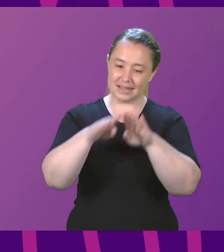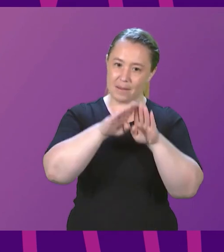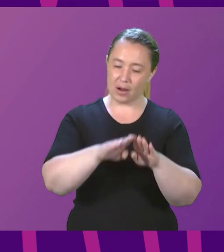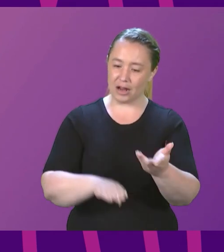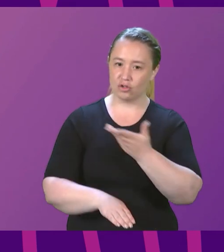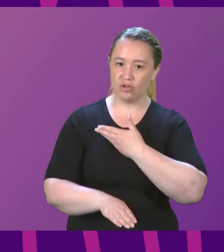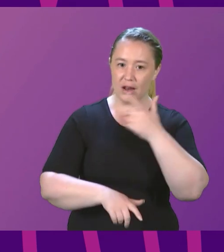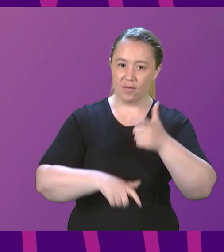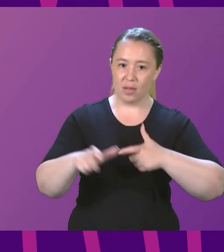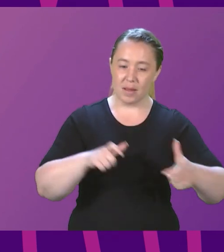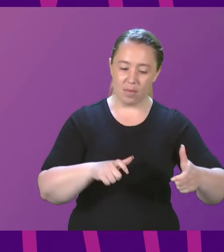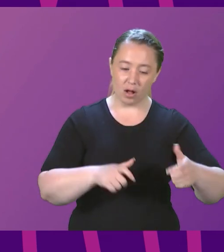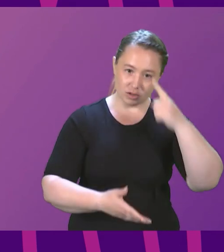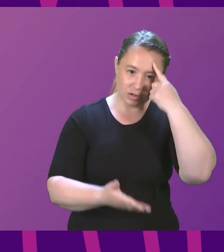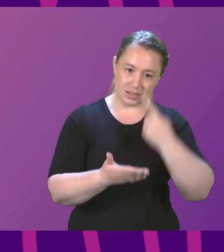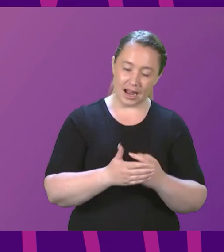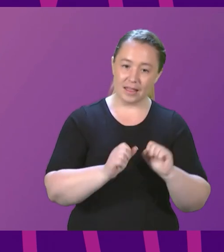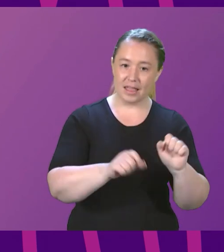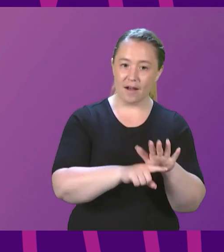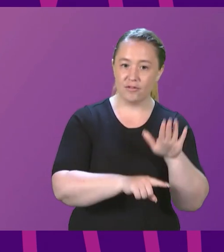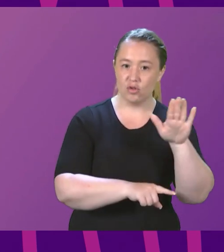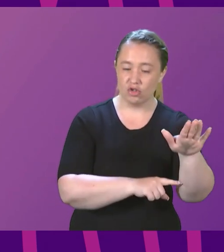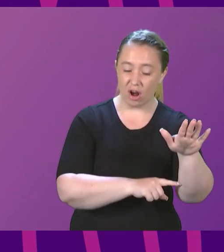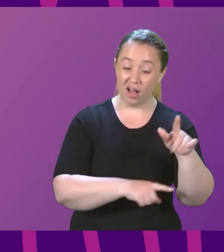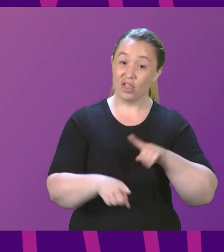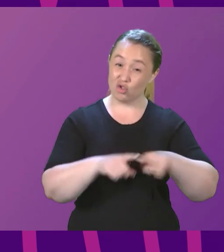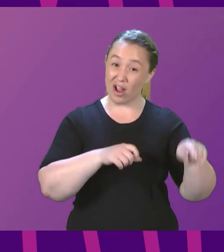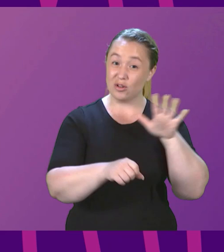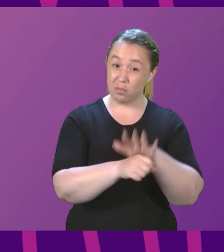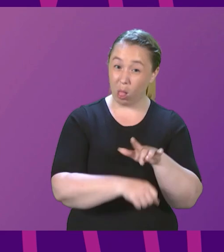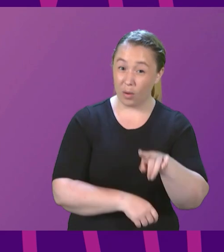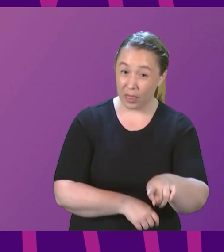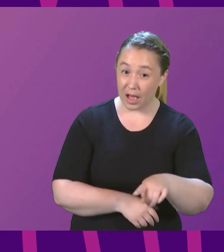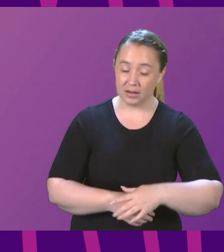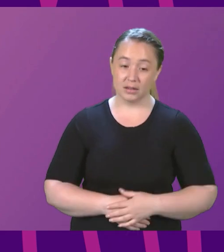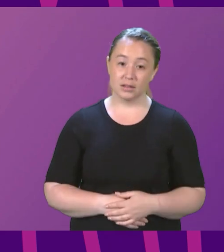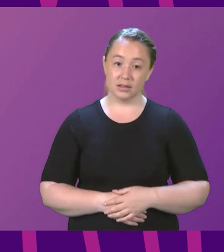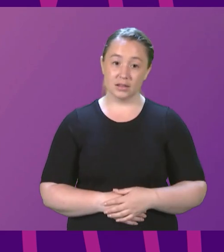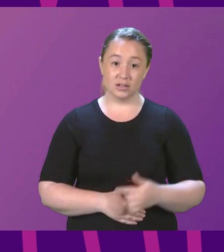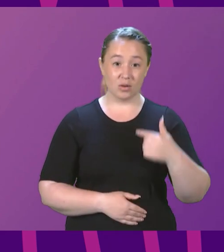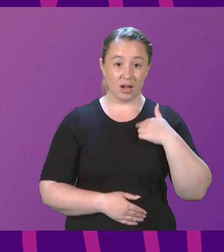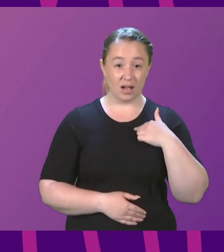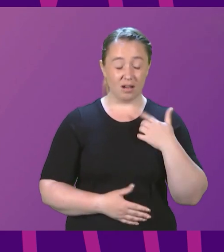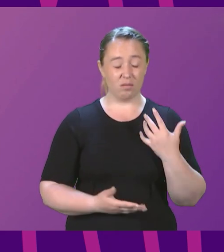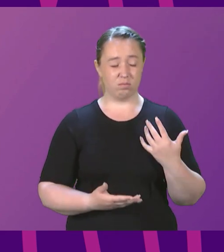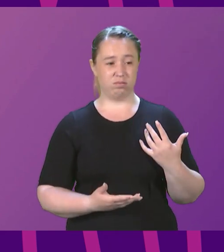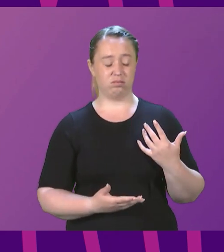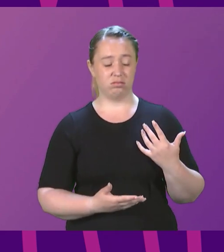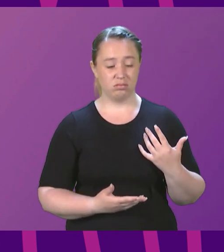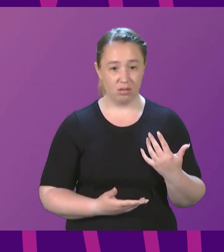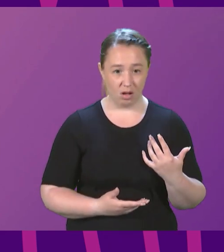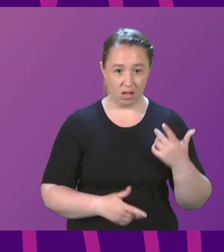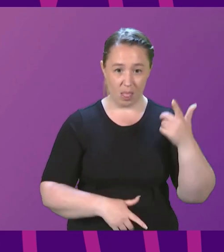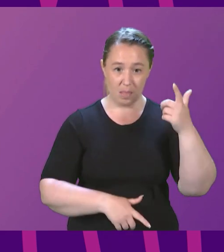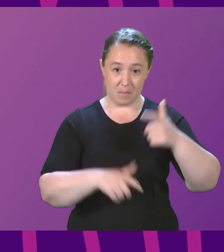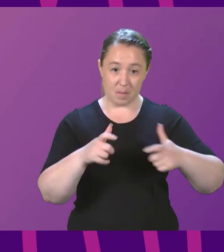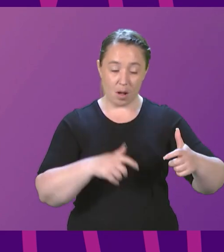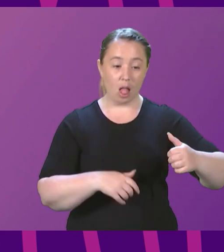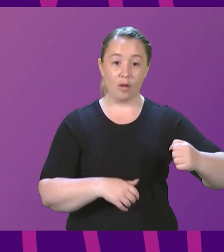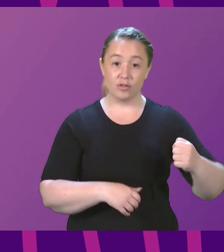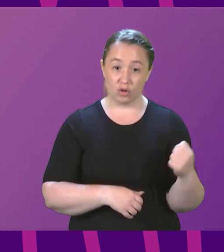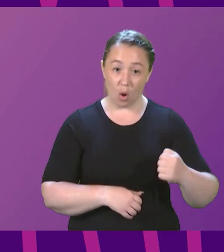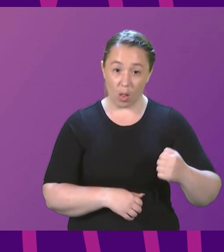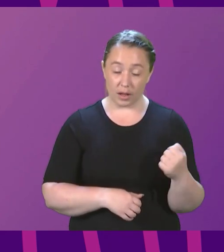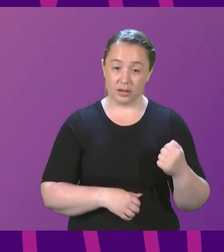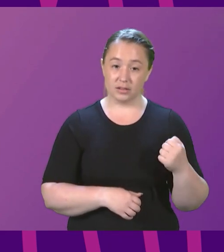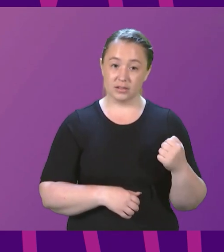their own future. Does the First Minister share my concern and indeed anger that this total disdain for the democratic will of the people of Scotland? And why are they